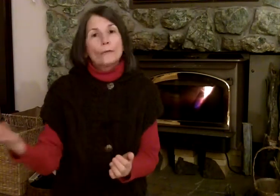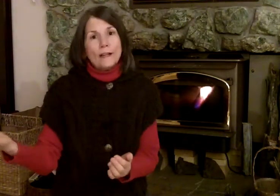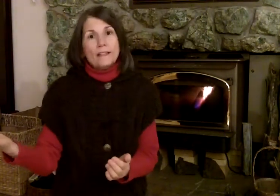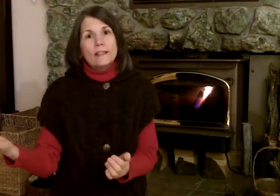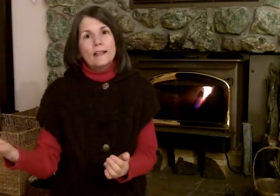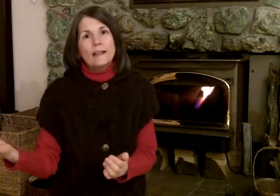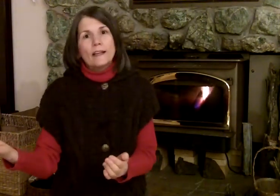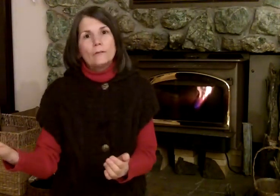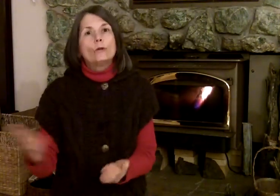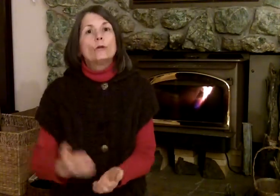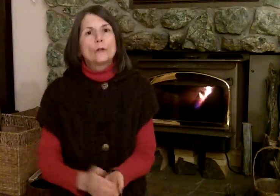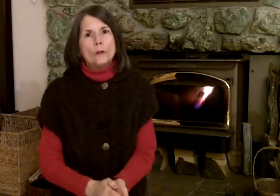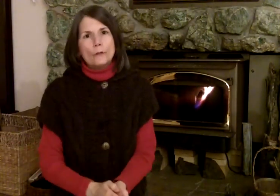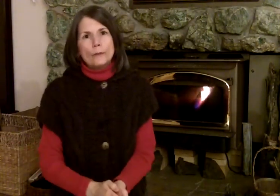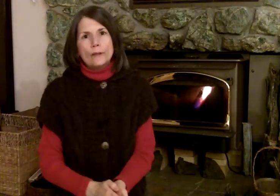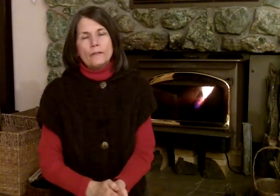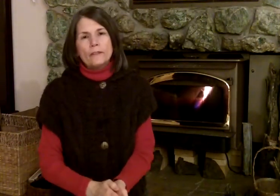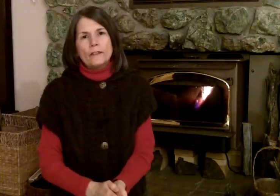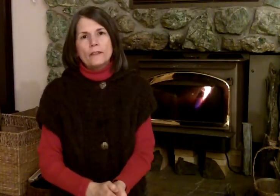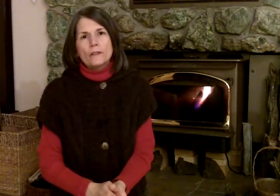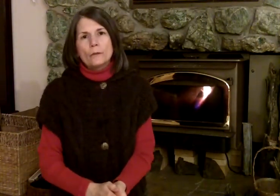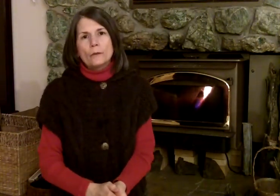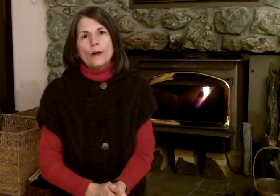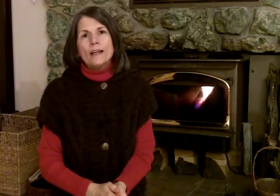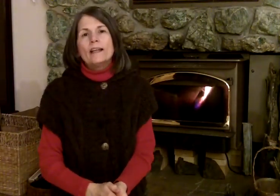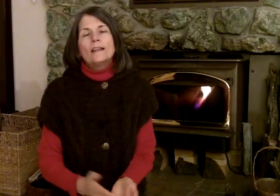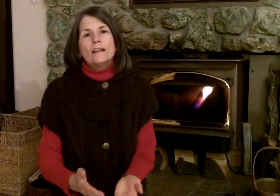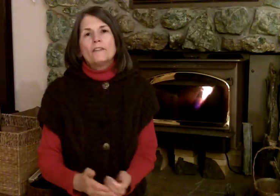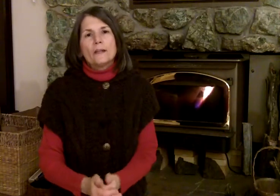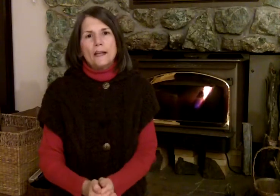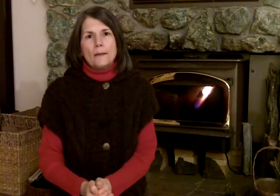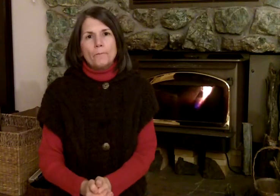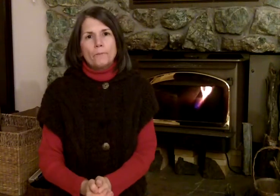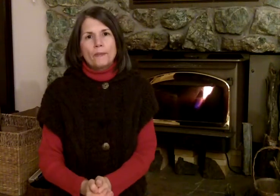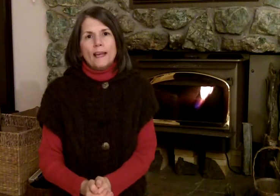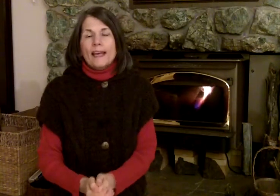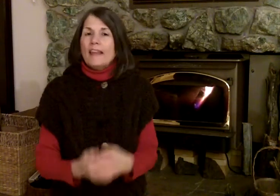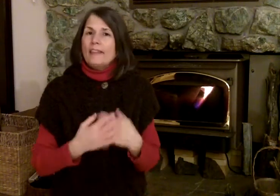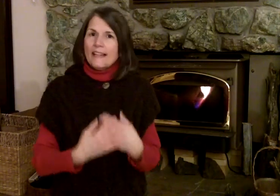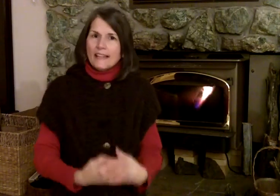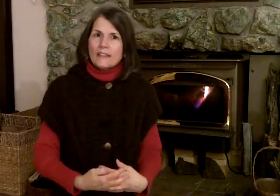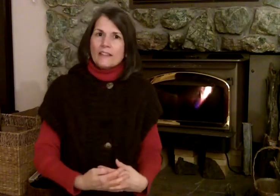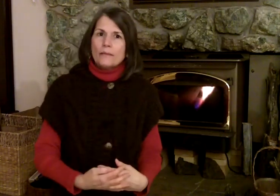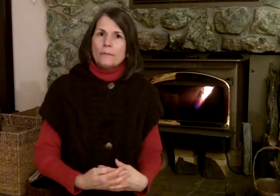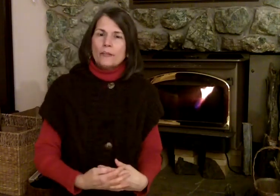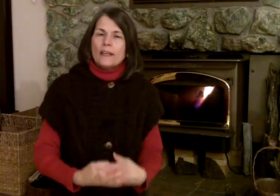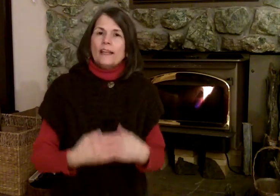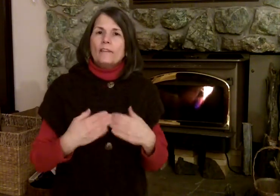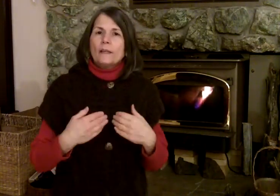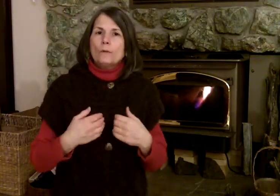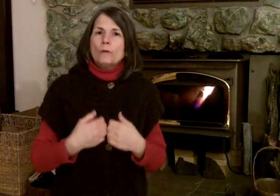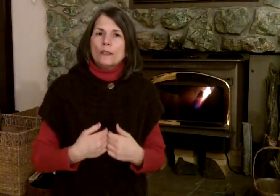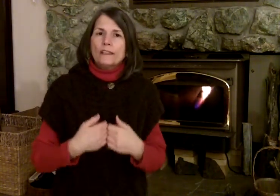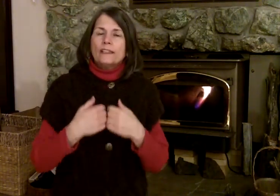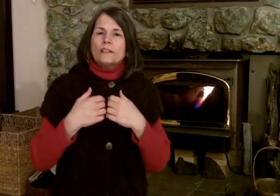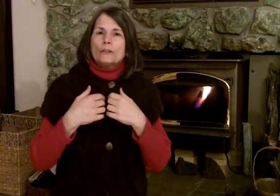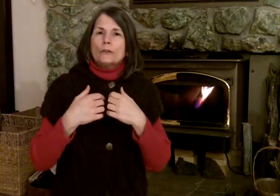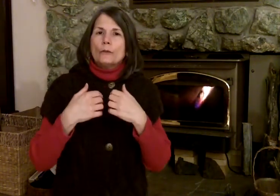friends that they have who could also benefit in a similar way if they came. Then ask them if they'd be willing to